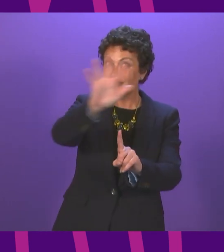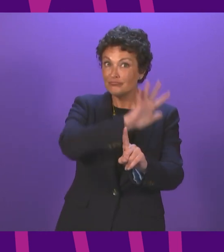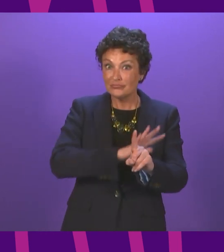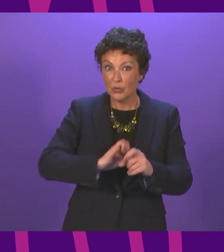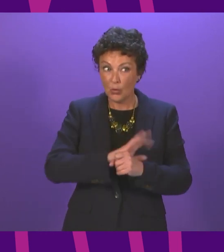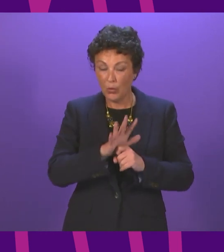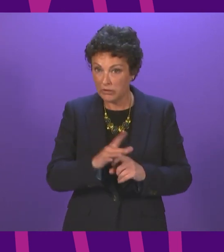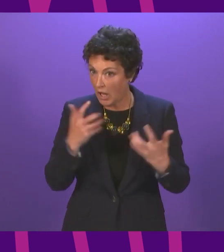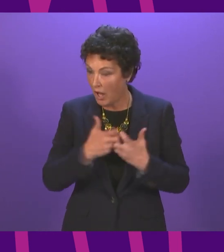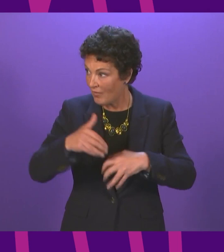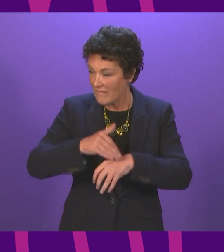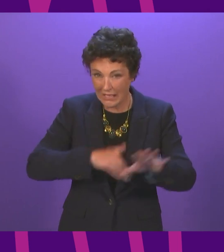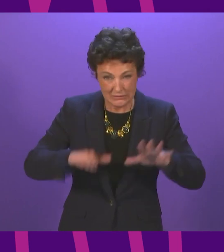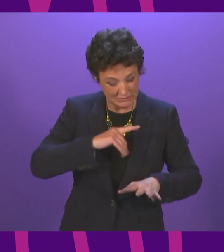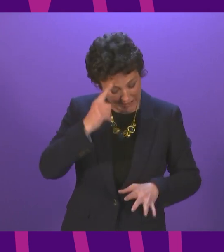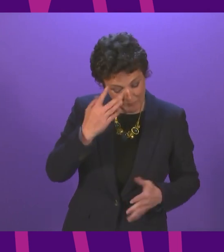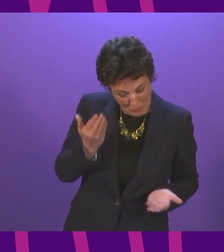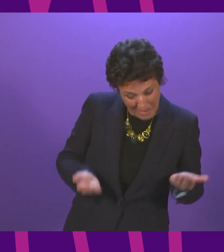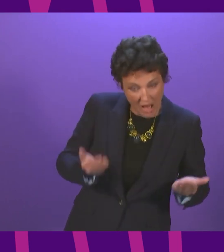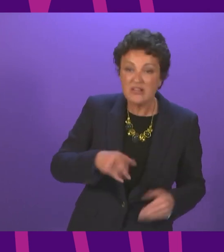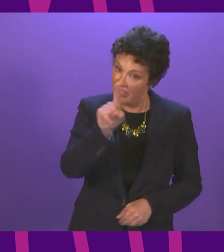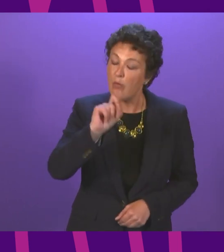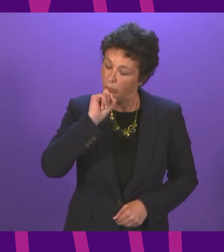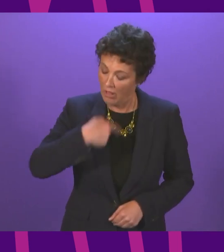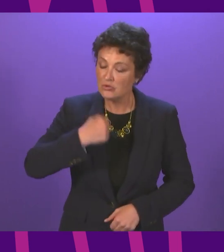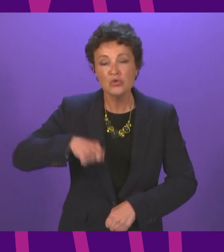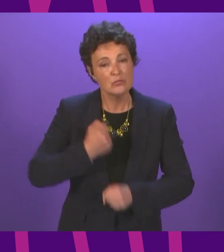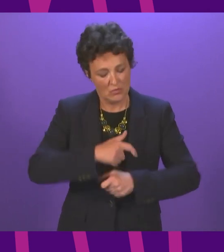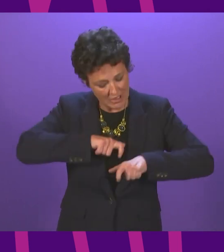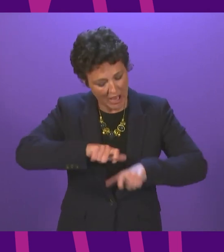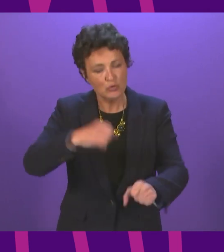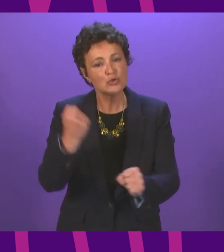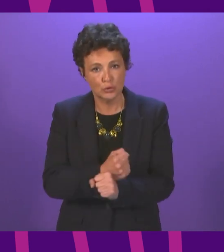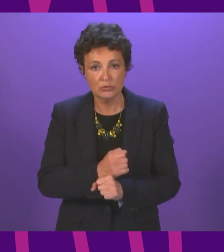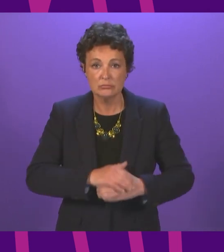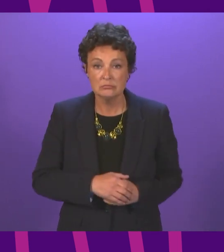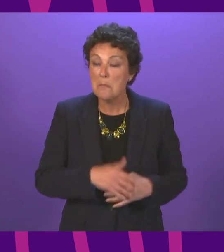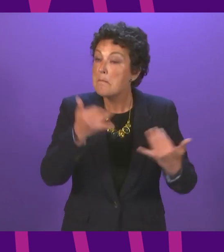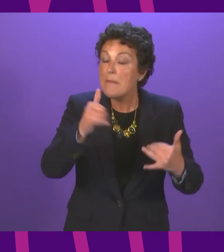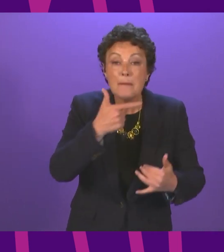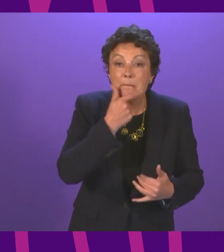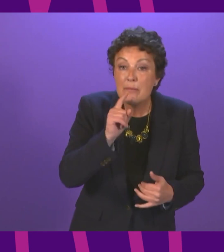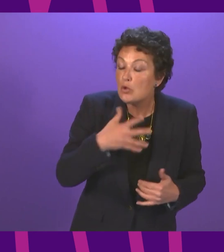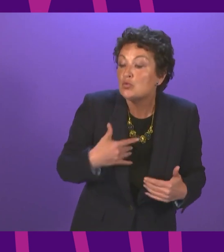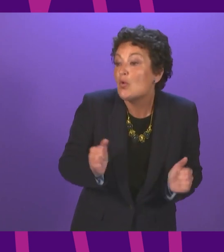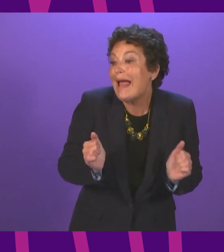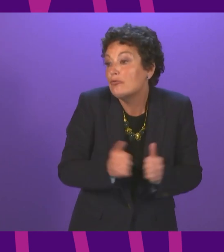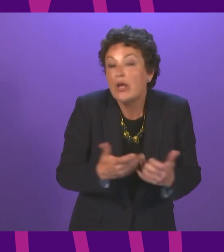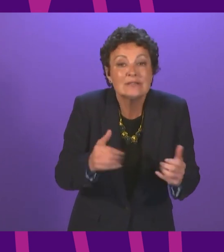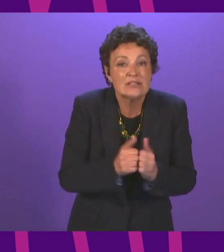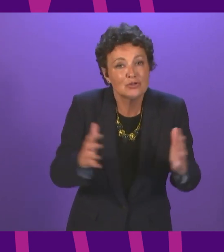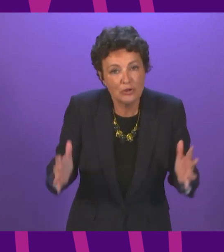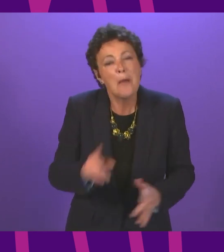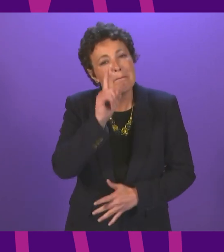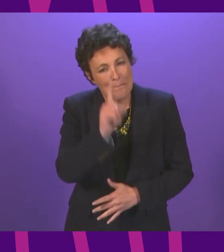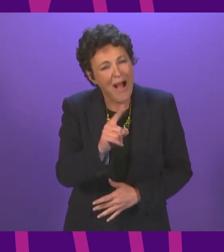take these decisions properly. So that is what we will continue to do. And I think, as I say, whether people agree or disagree with the ultimate decisions, that